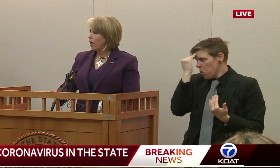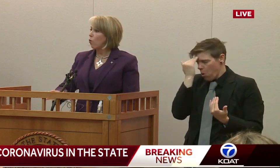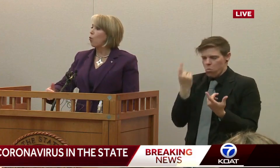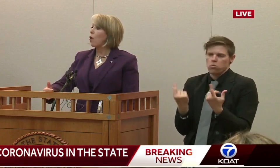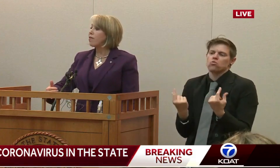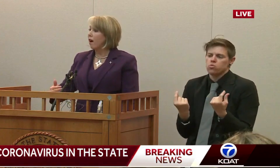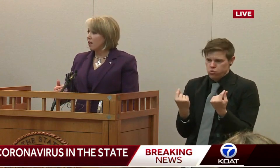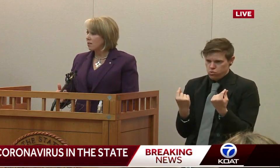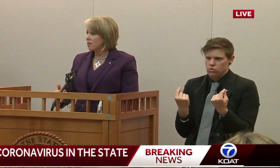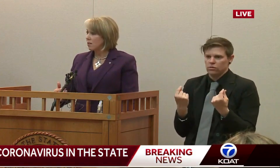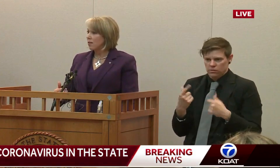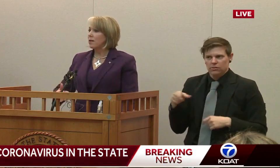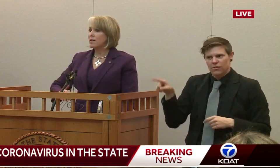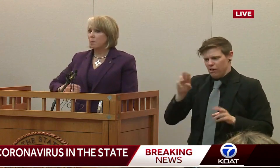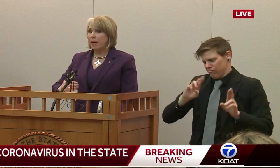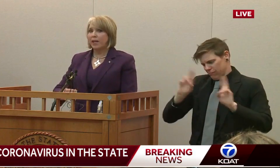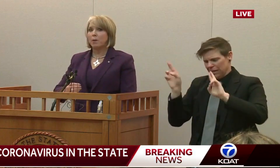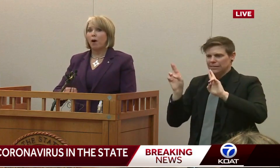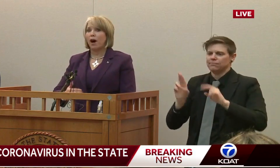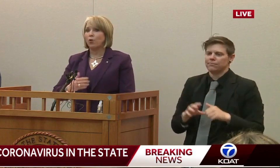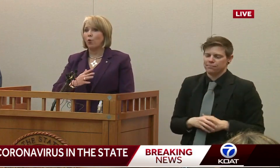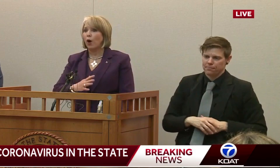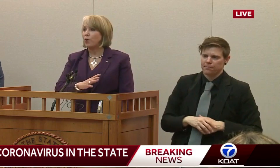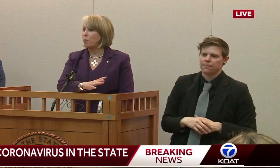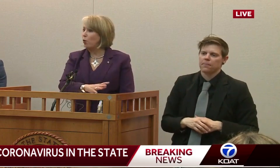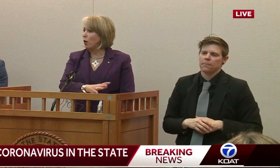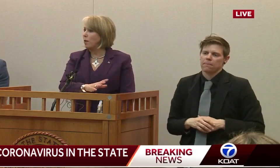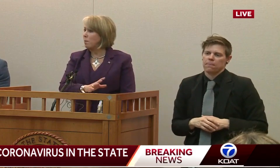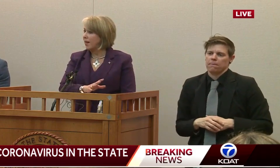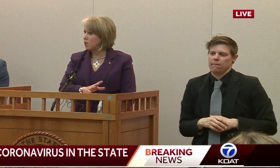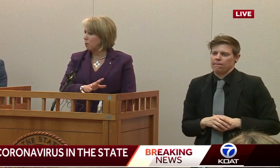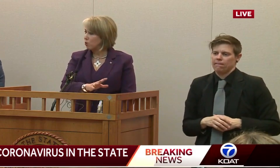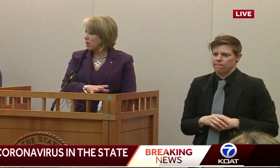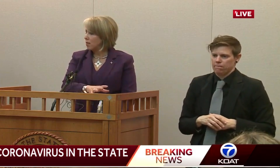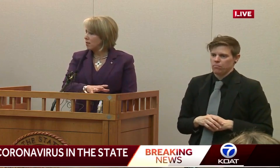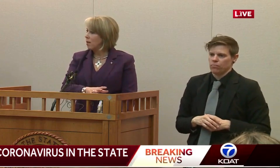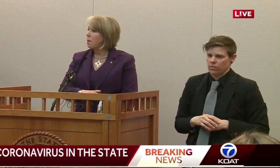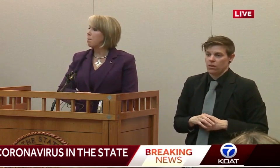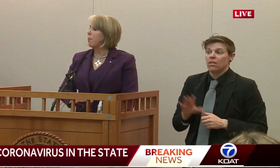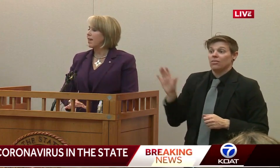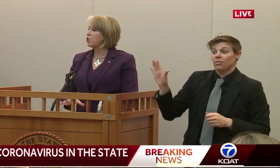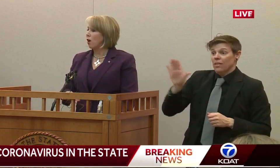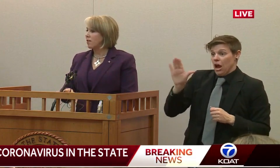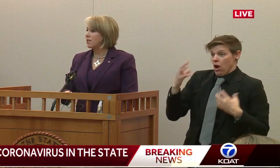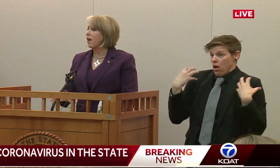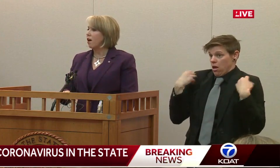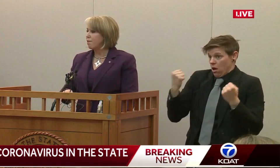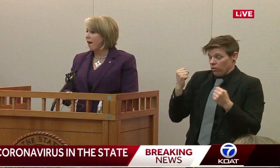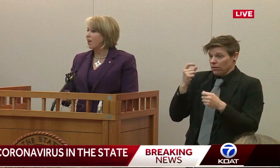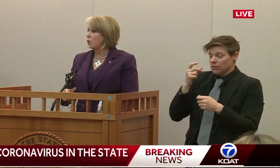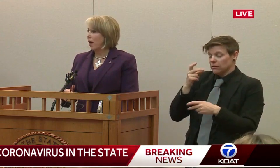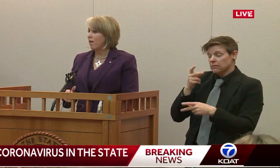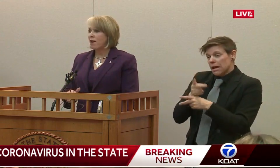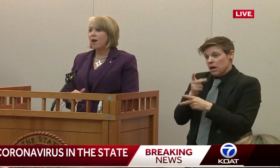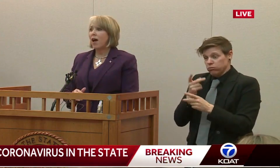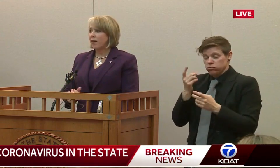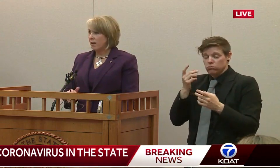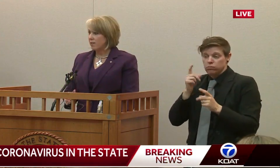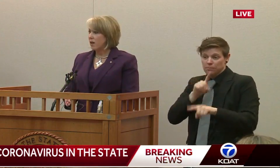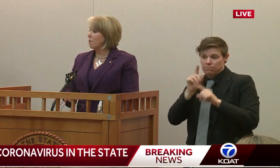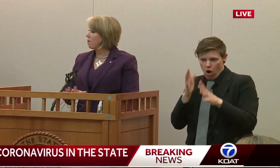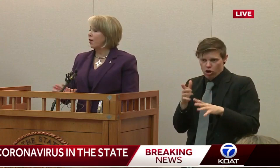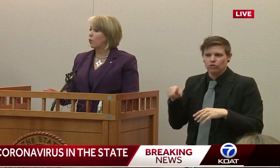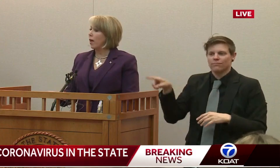deploy with us depending upon what deployment makes the most sense based on the set of facts we have